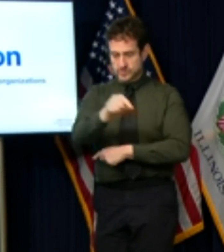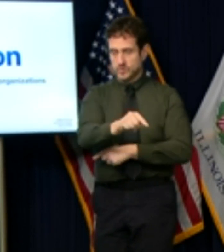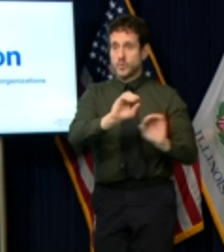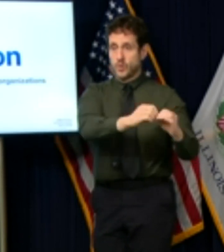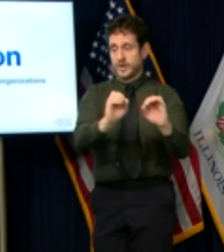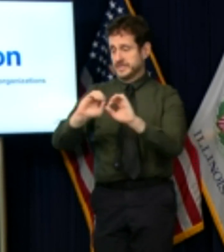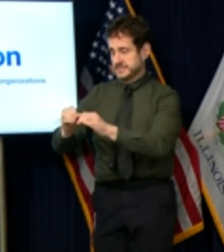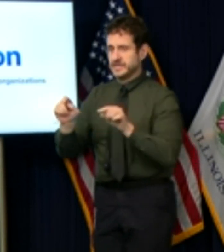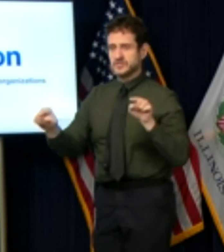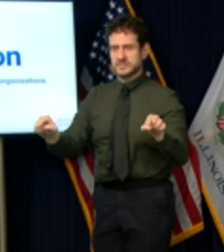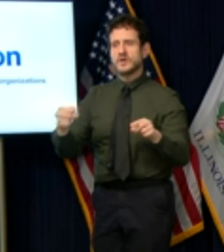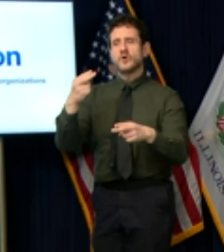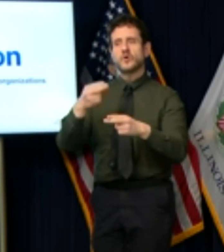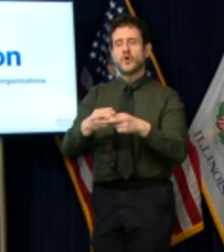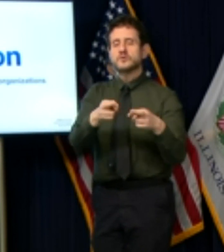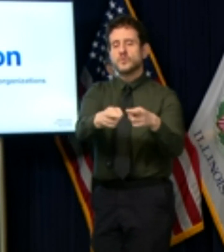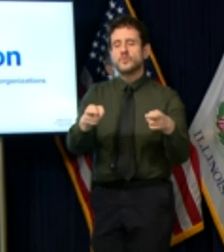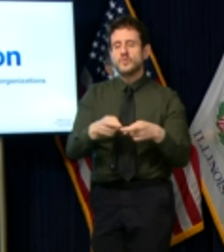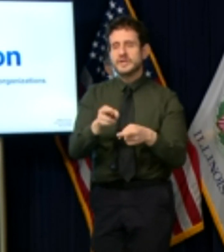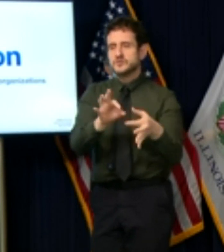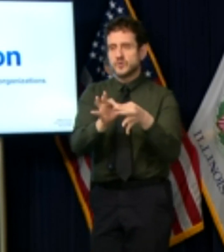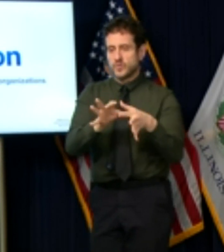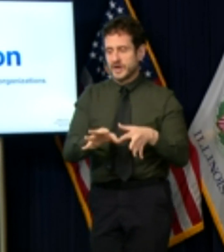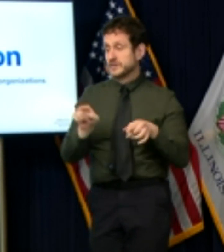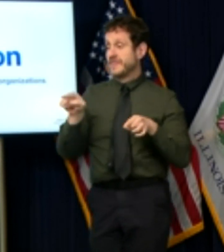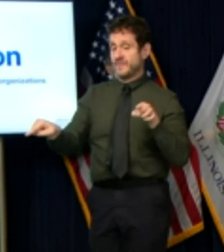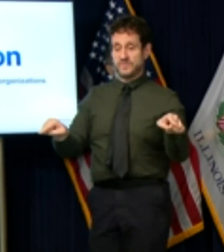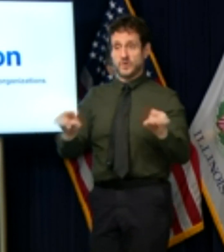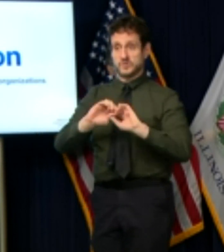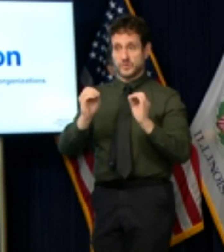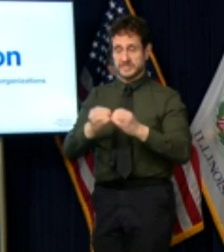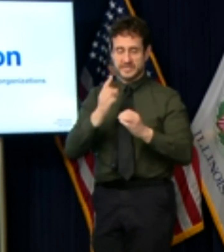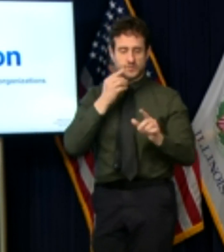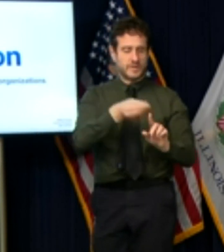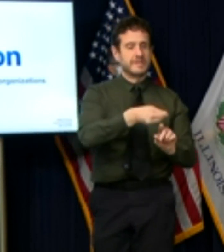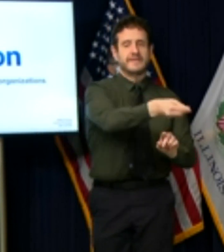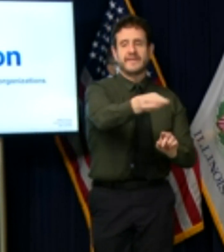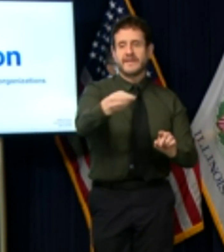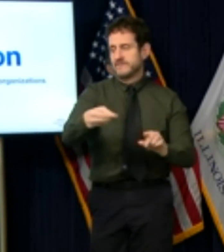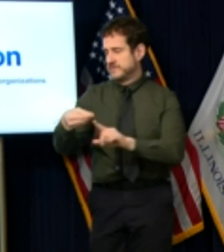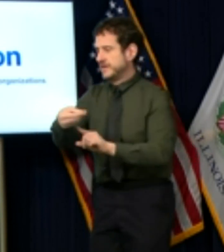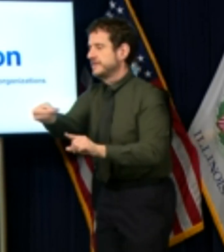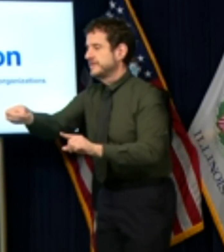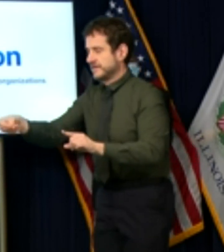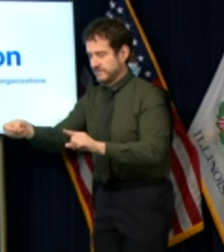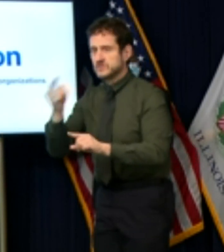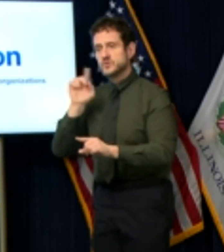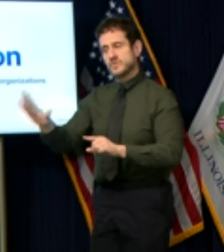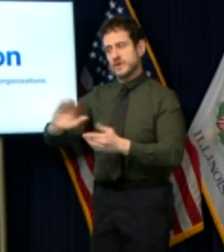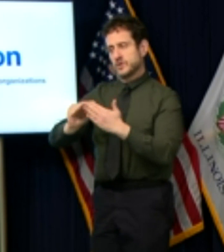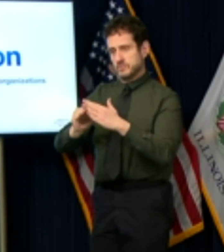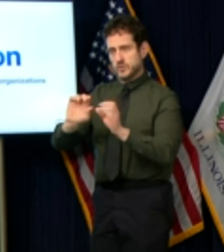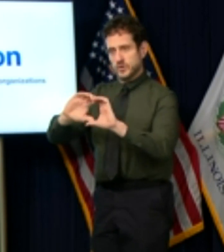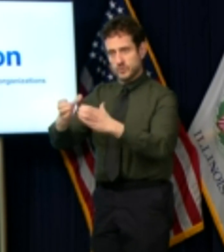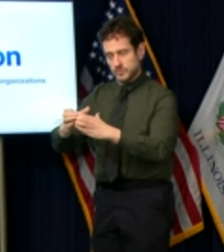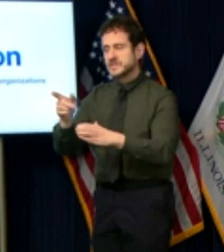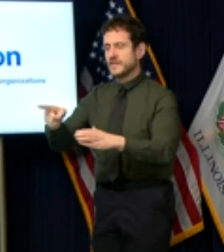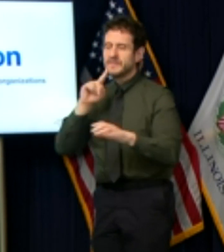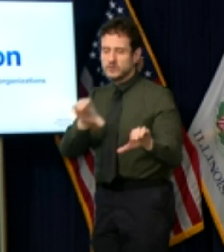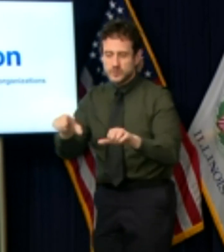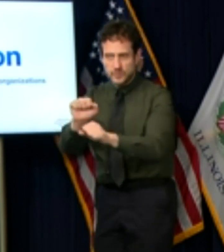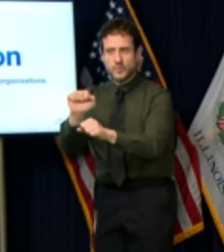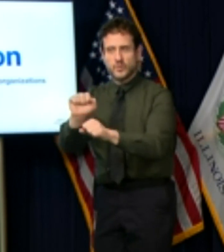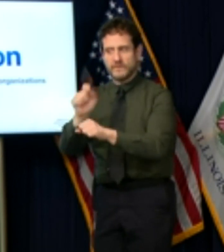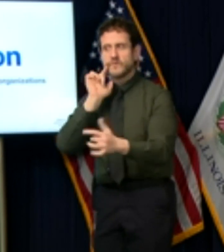they in turn will award grants to community-based groups who do this work on the ground these